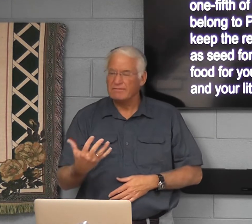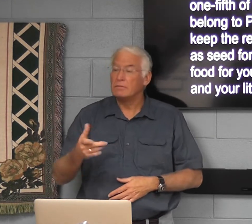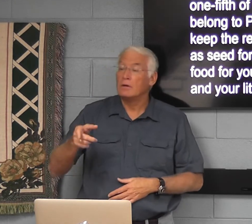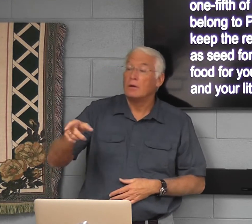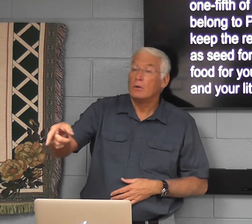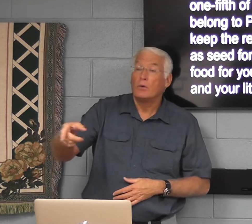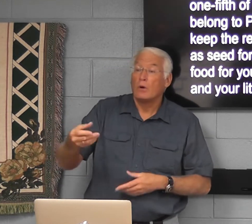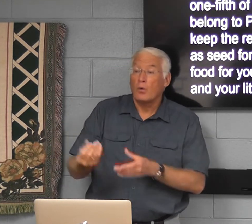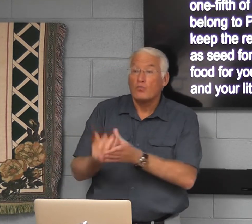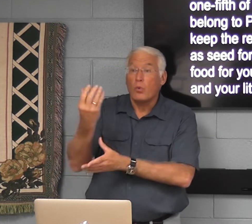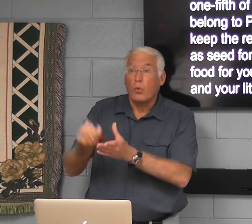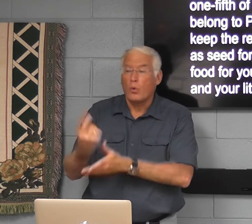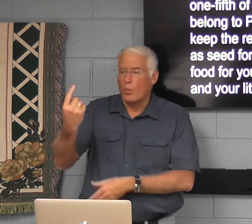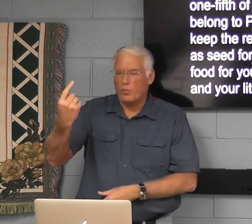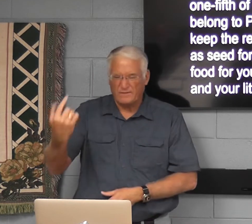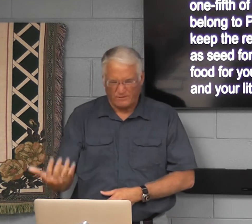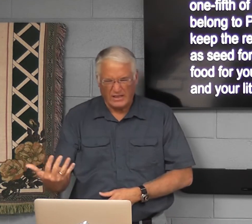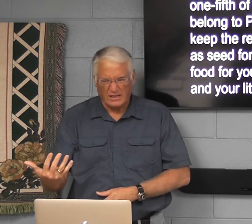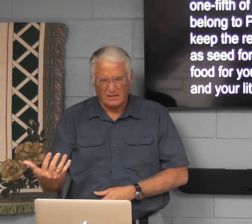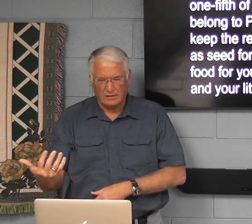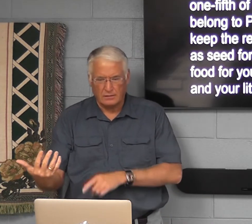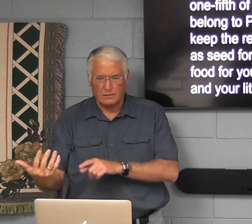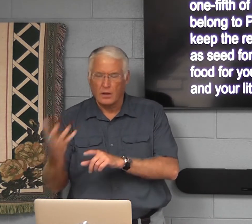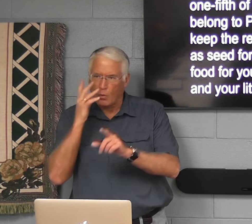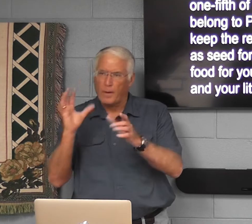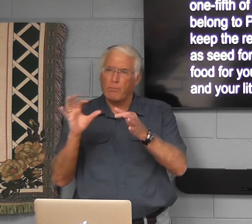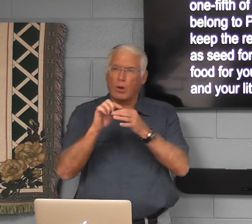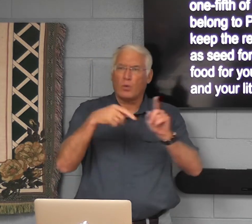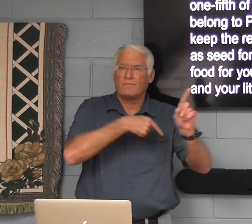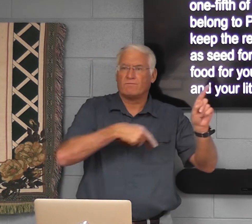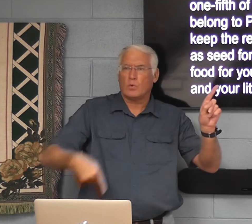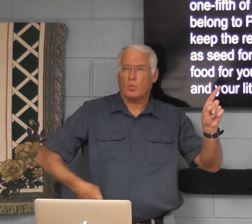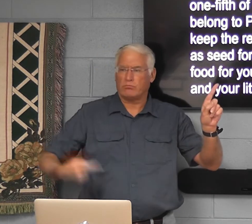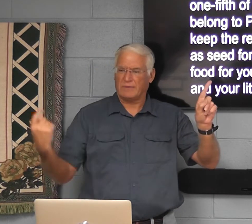One fifth of your crops will belong to the Pharaoh.